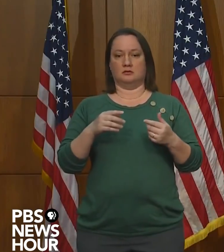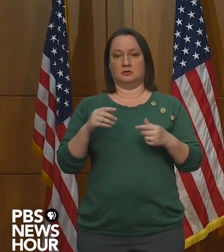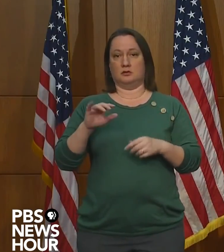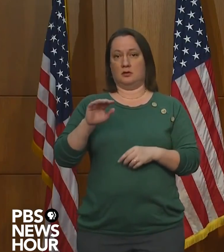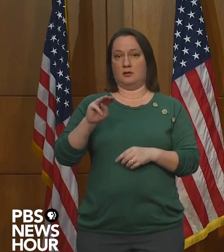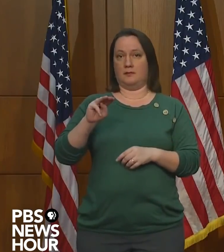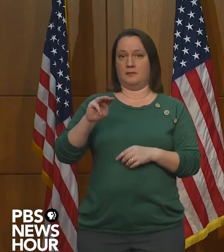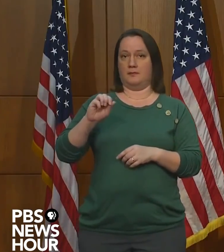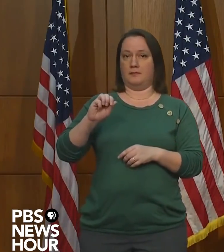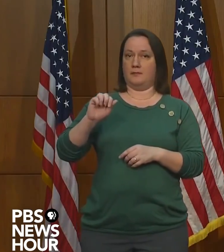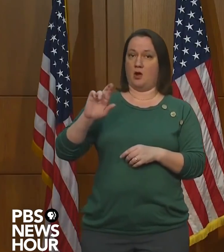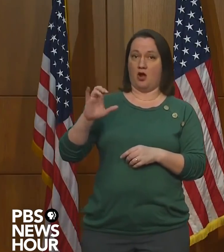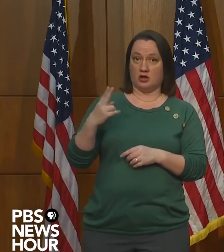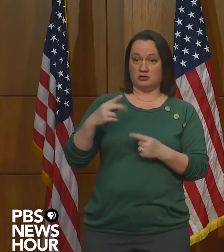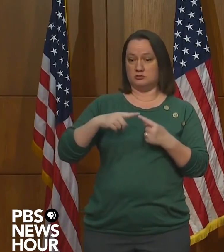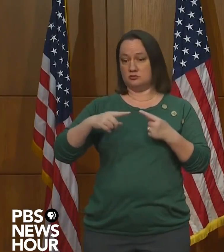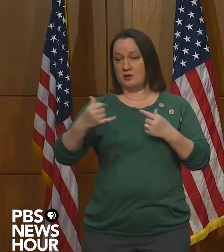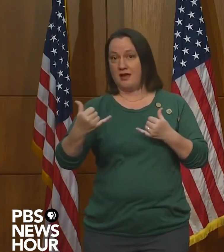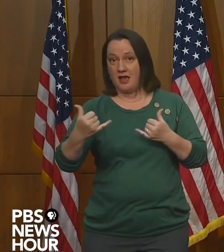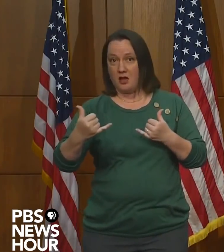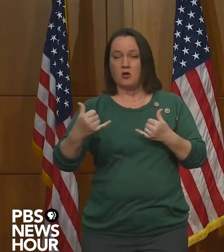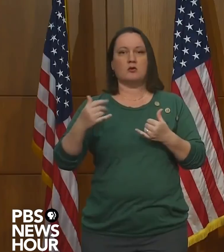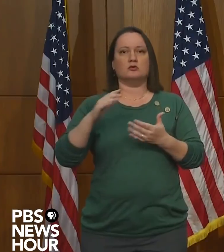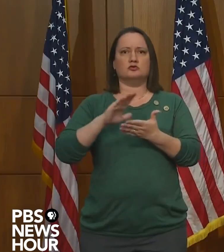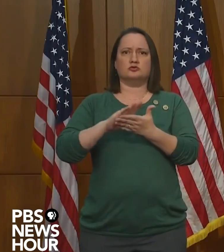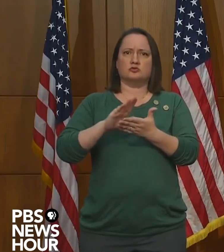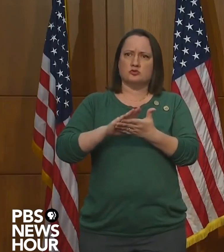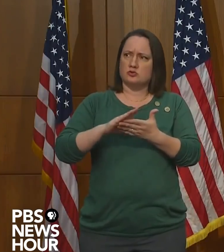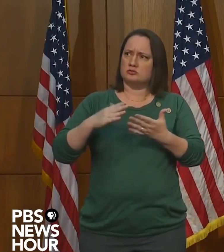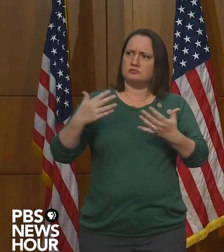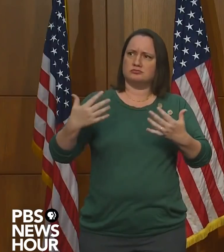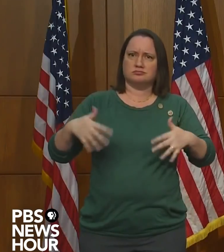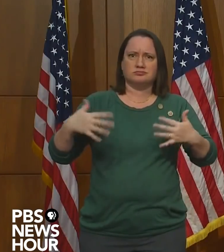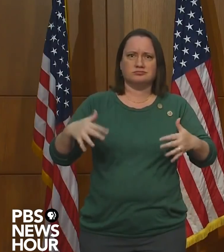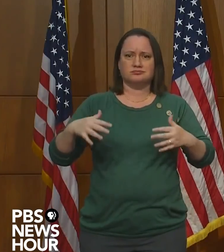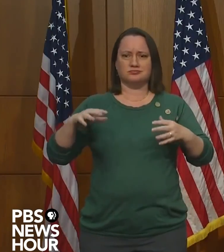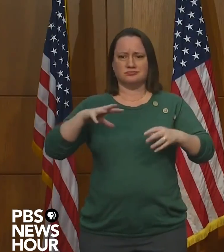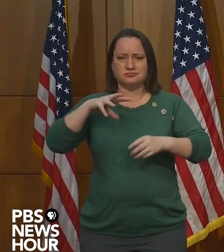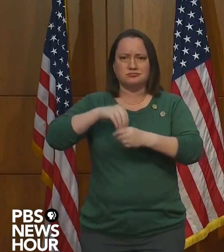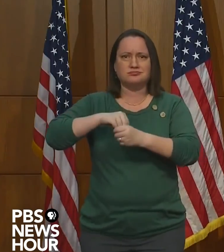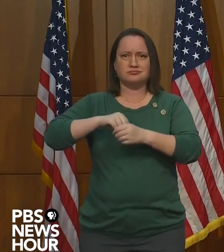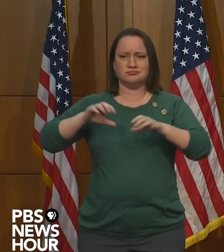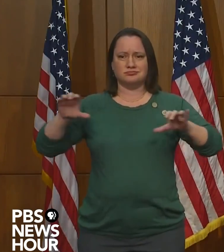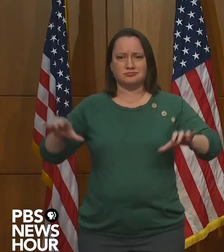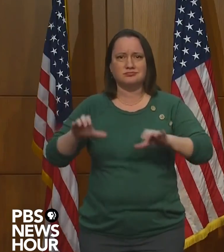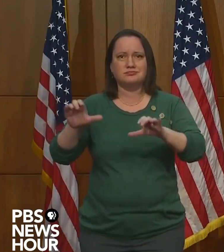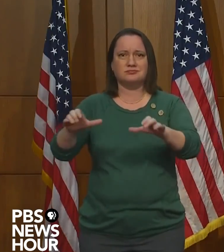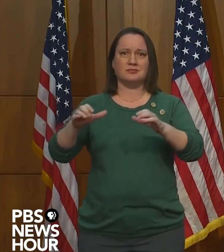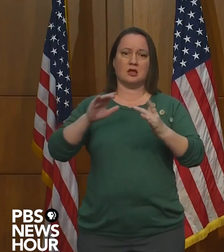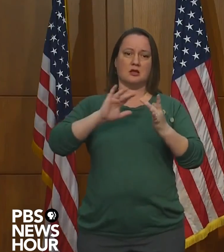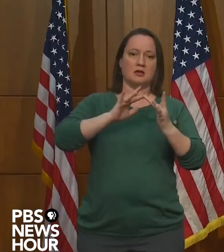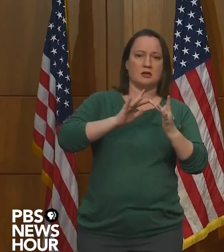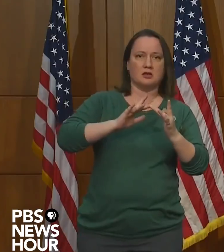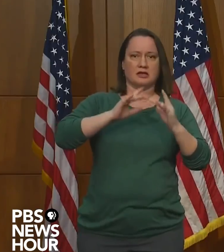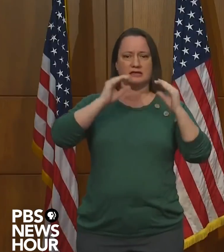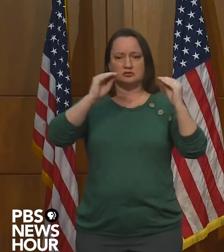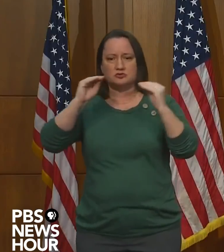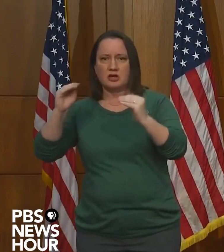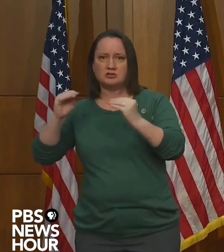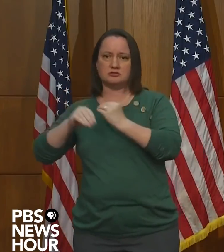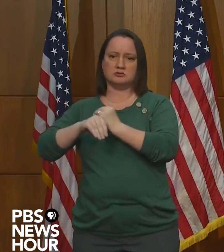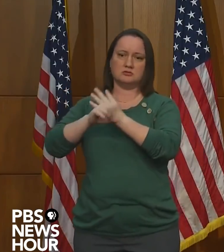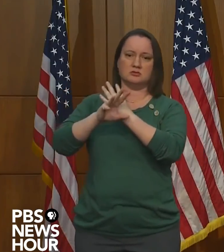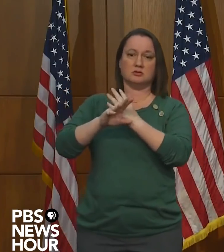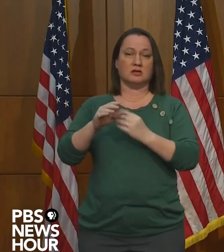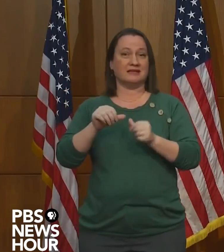and found ways to continue providing instruction, keep students engaged in learning from afar, continue serving